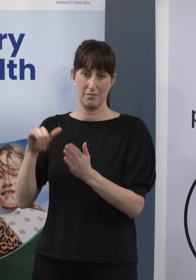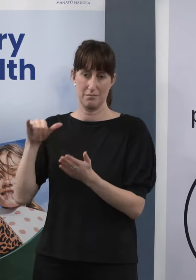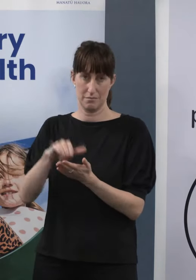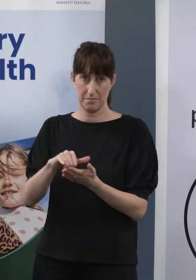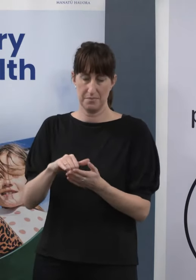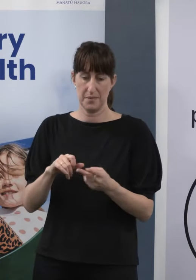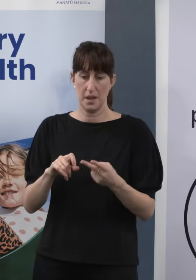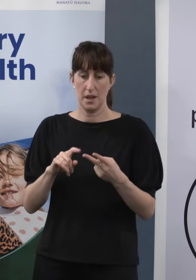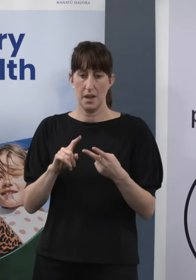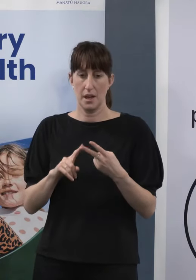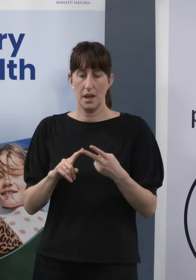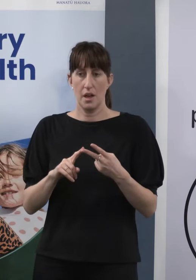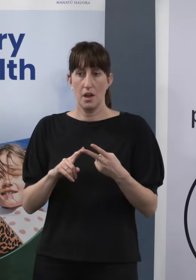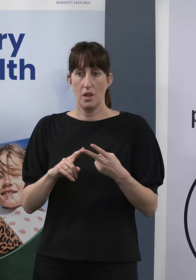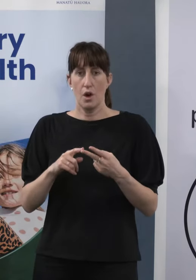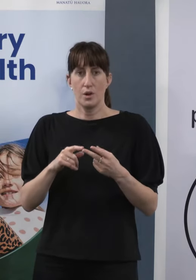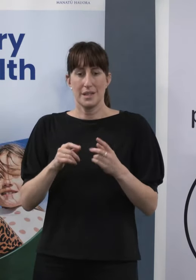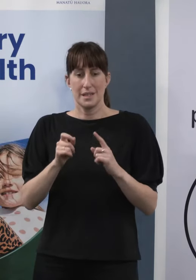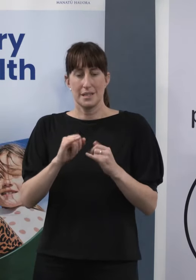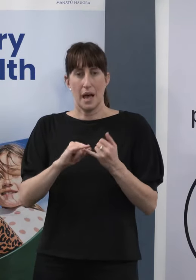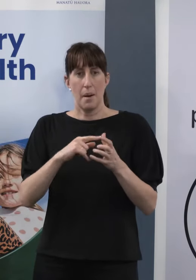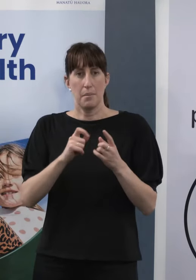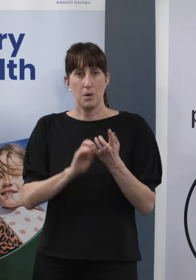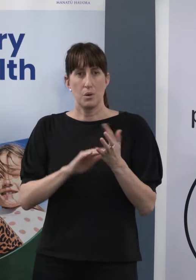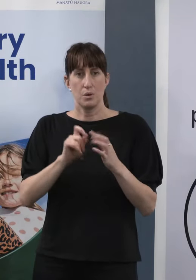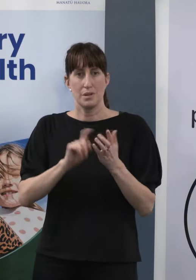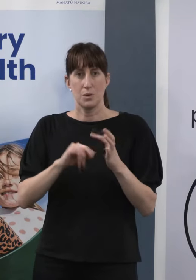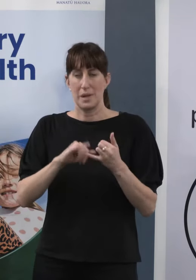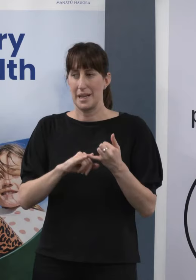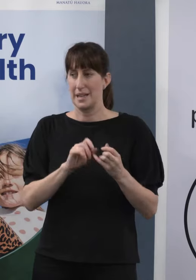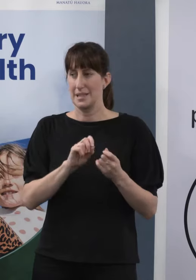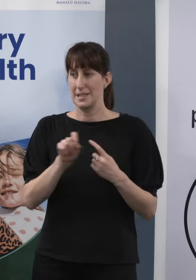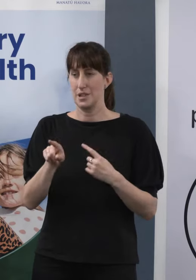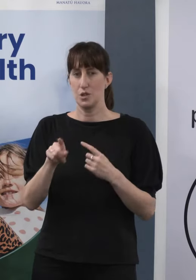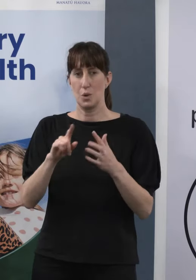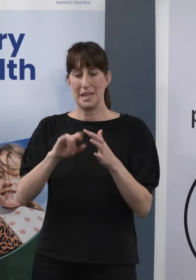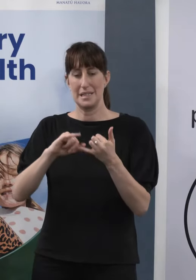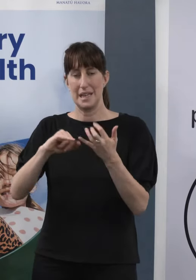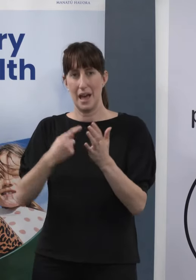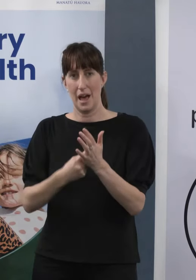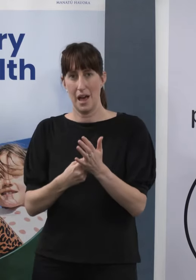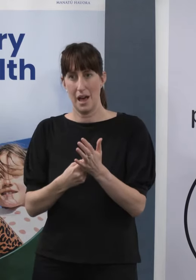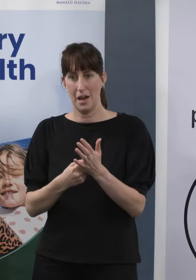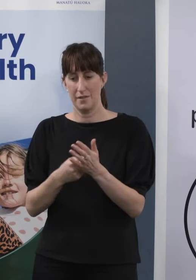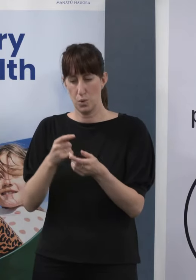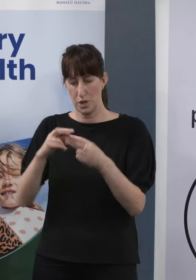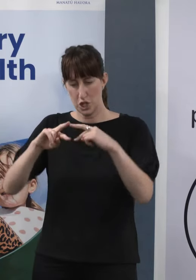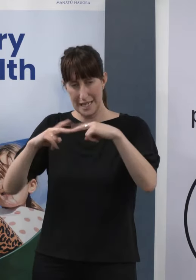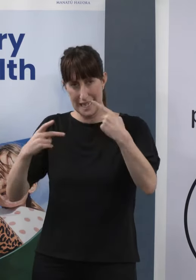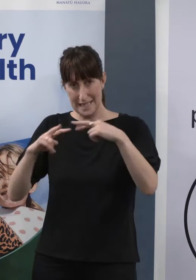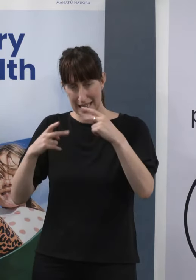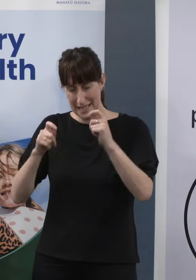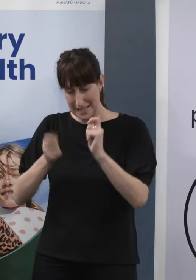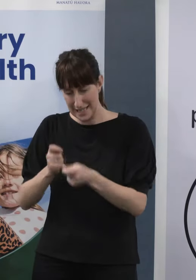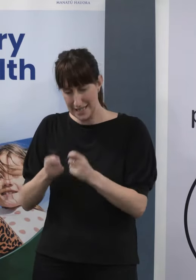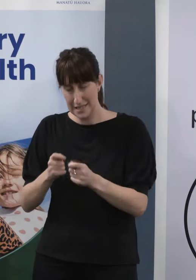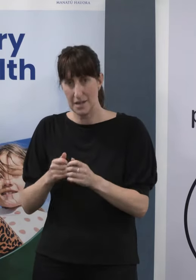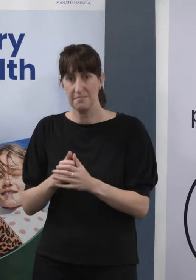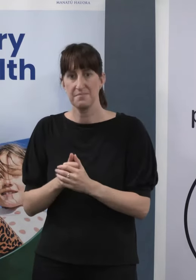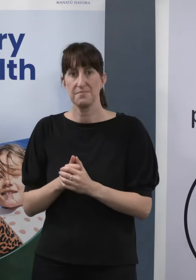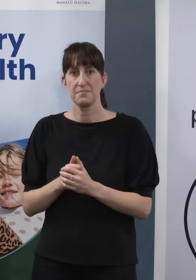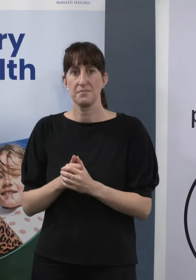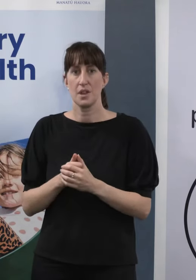whole genome sequencing, and so we are wanting to recognise the extra effort and work that's happening there. So the contract will be about